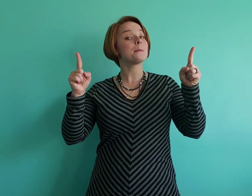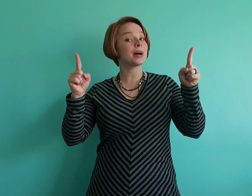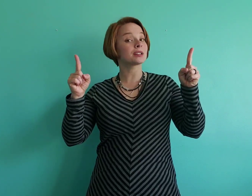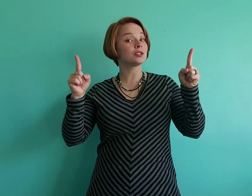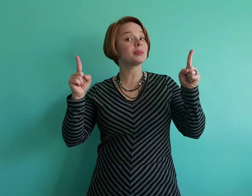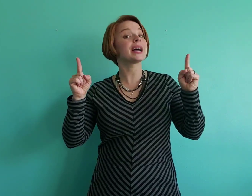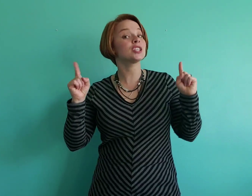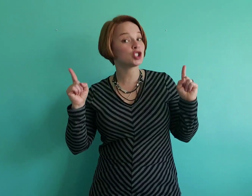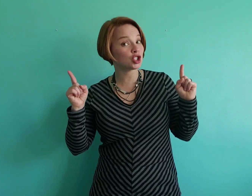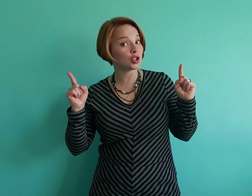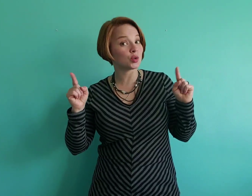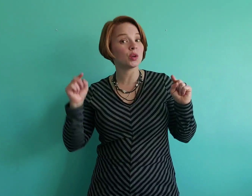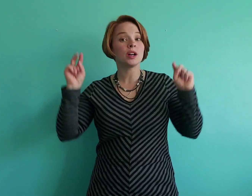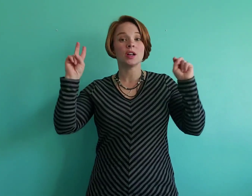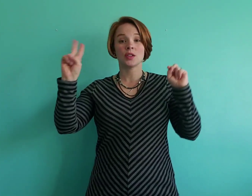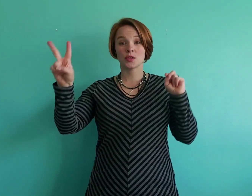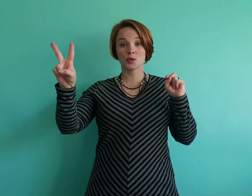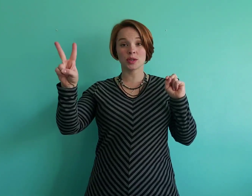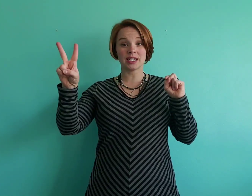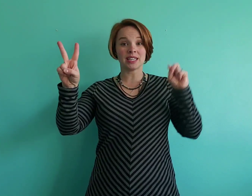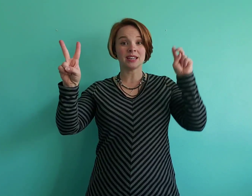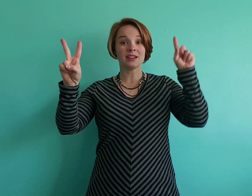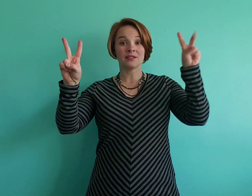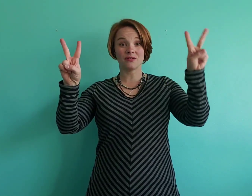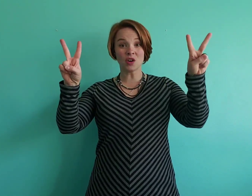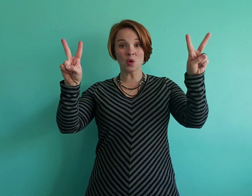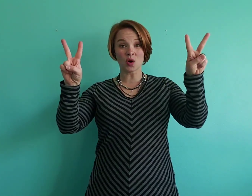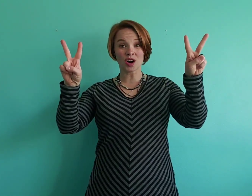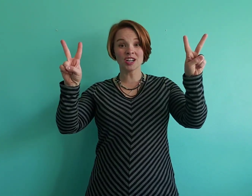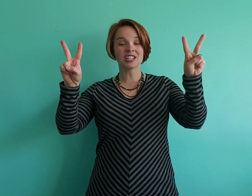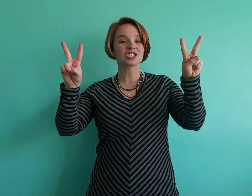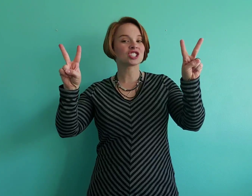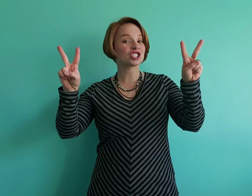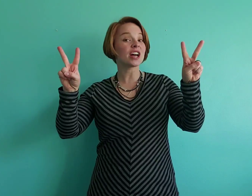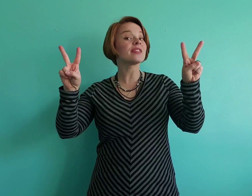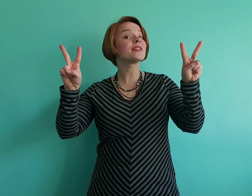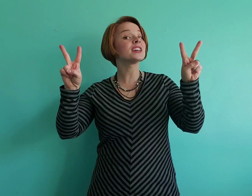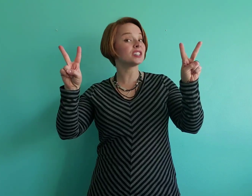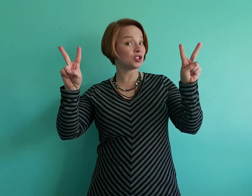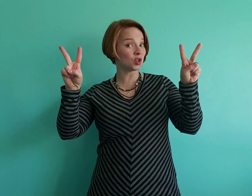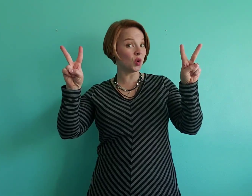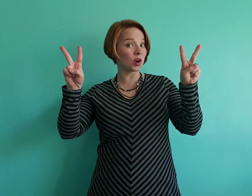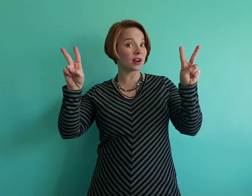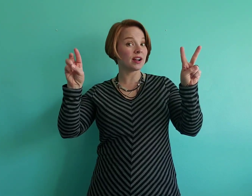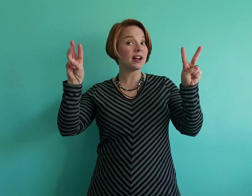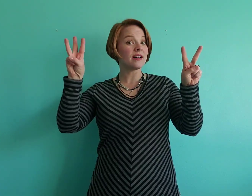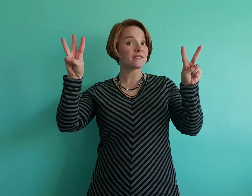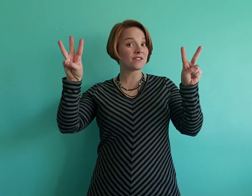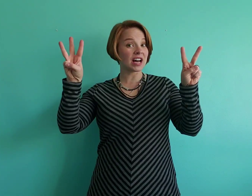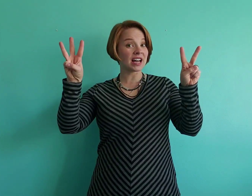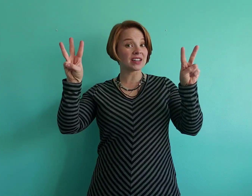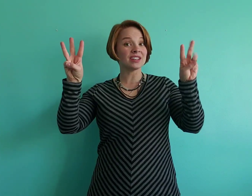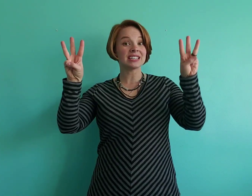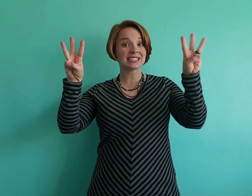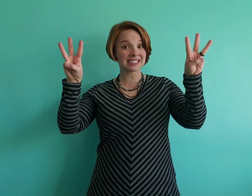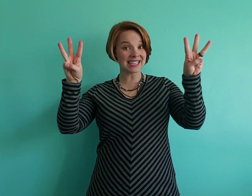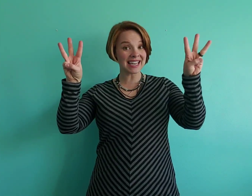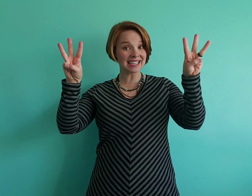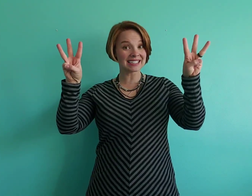buckle my shoe. Three, four, shut the door. Five, six,